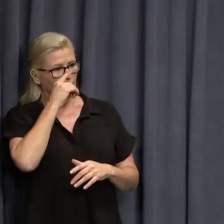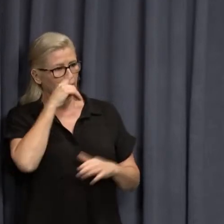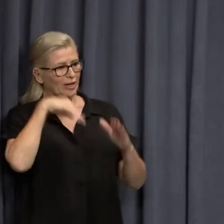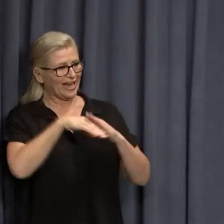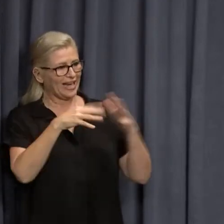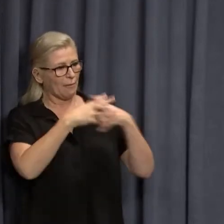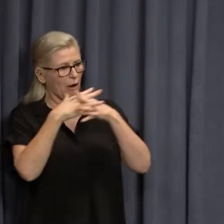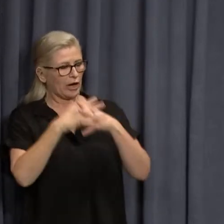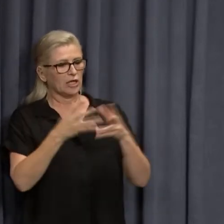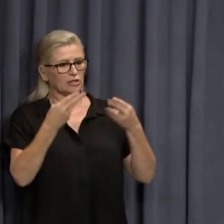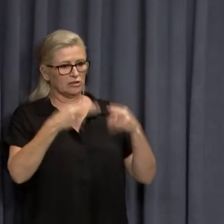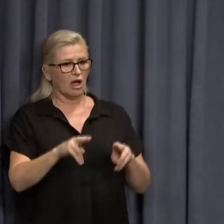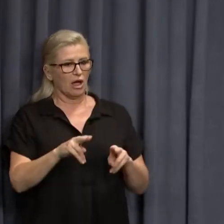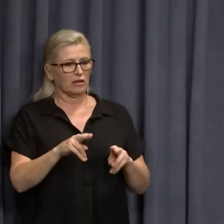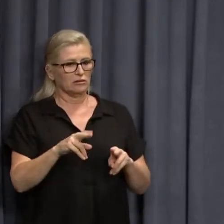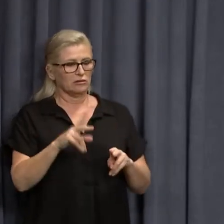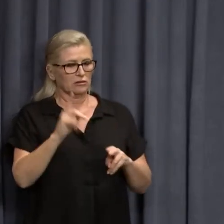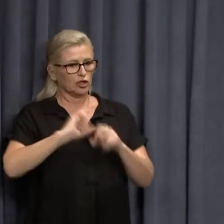in Florida died of COVID.